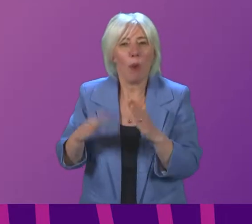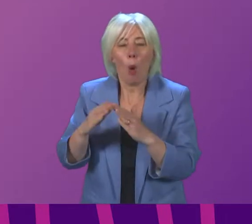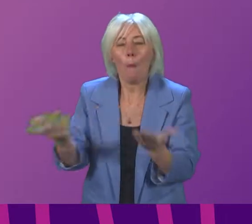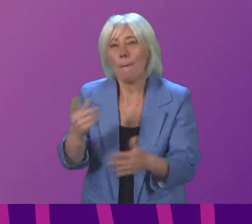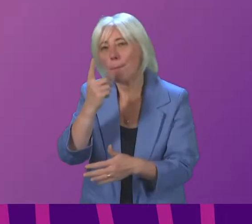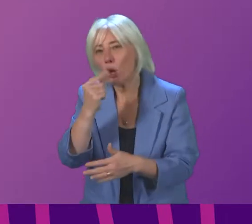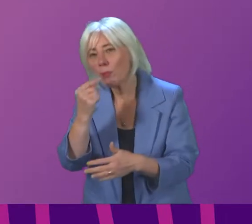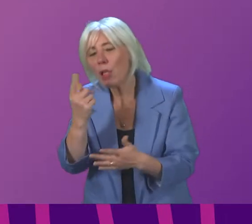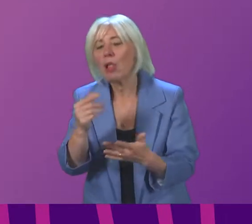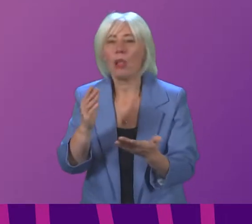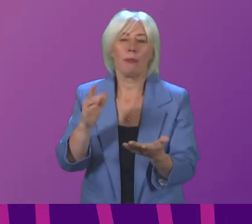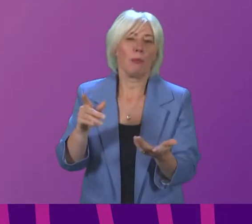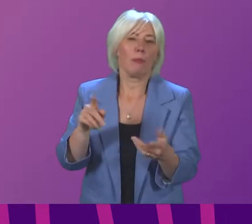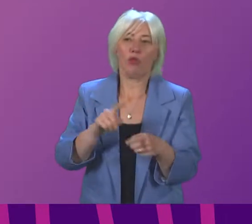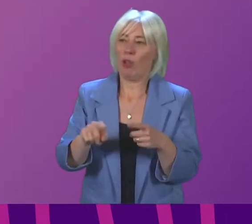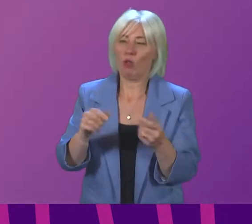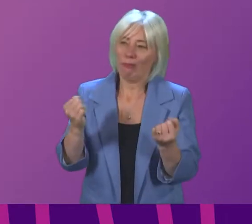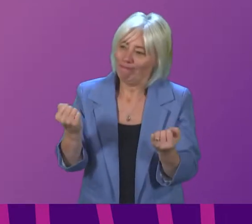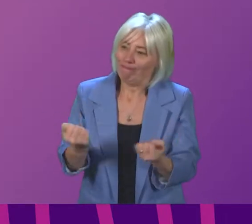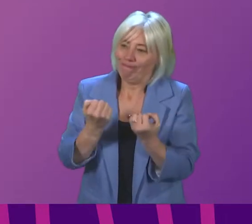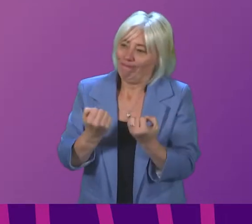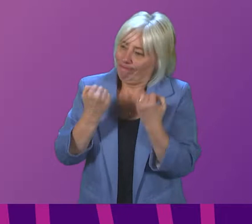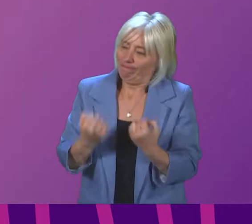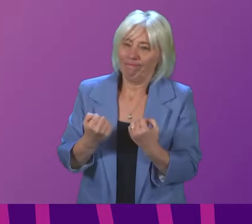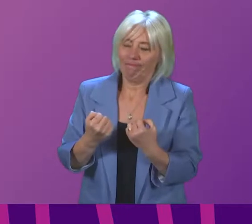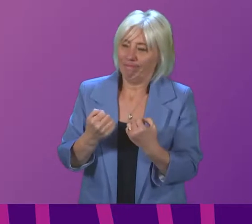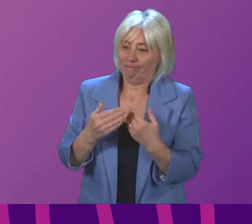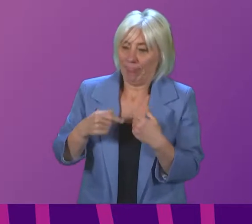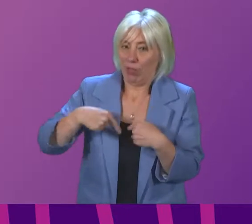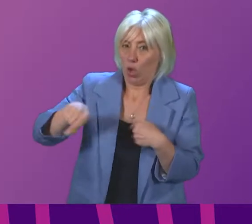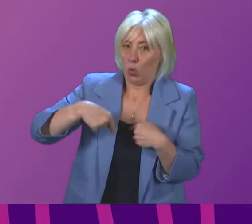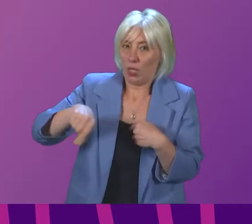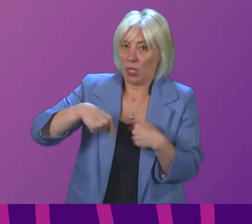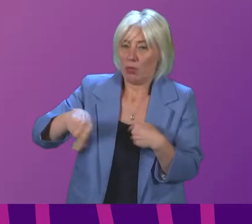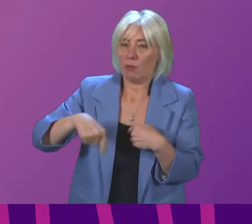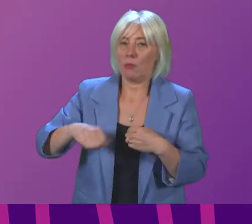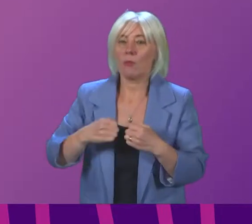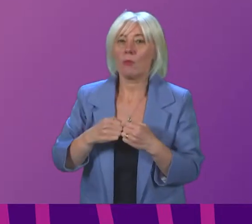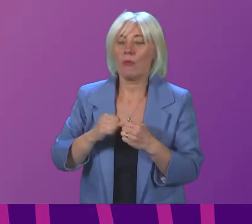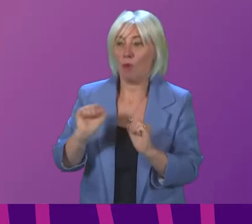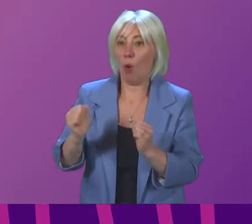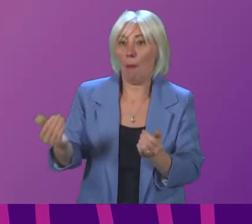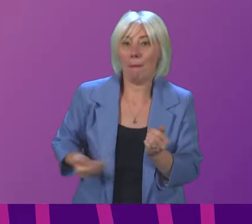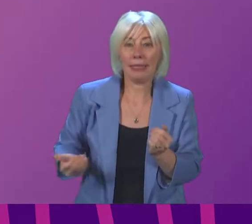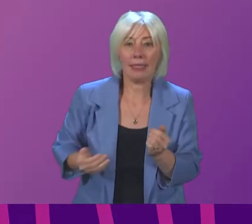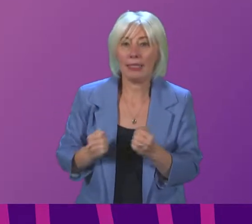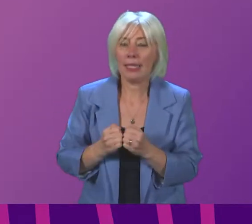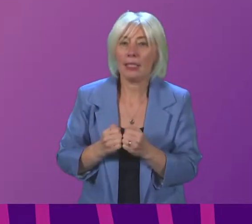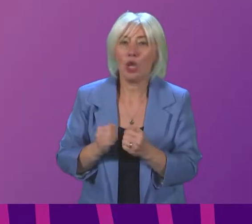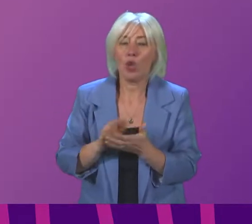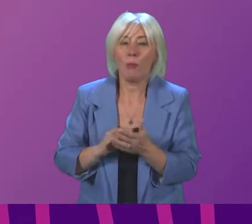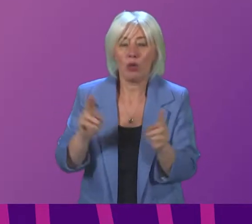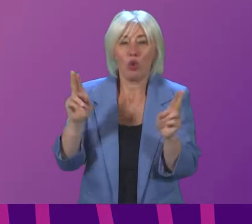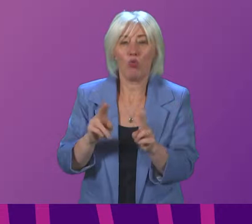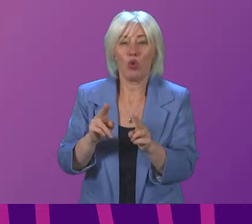and strengthening that requirement as of this week on businesses it is not just that it reduces